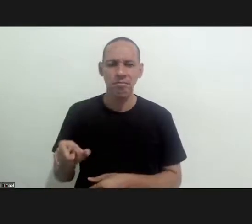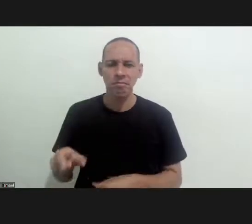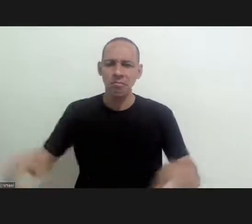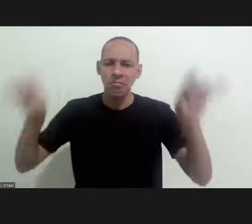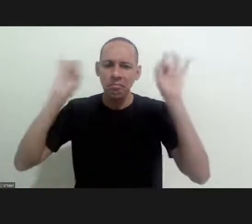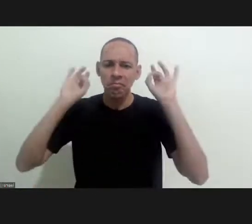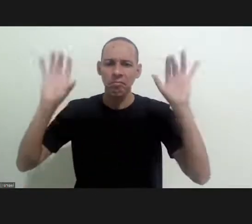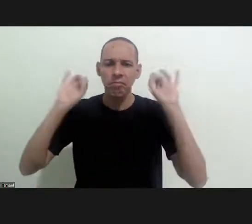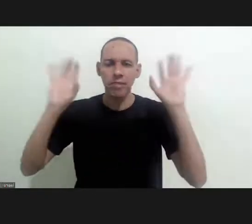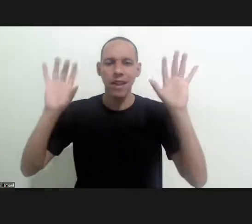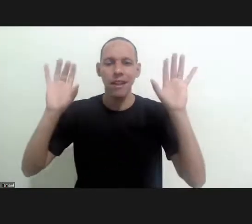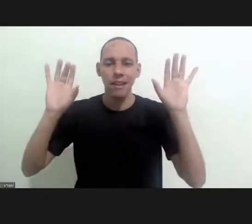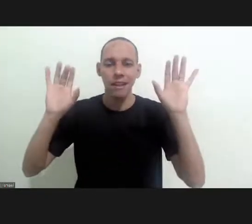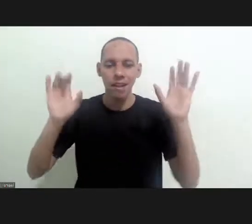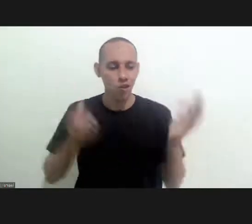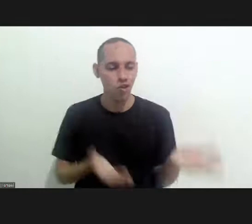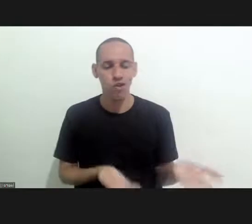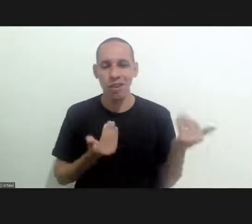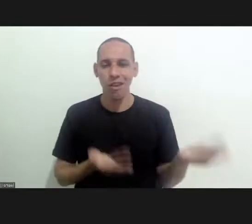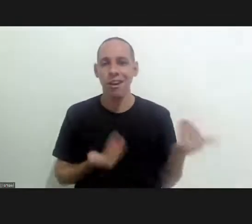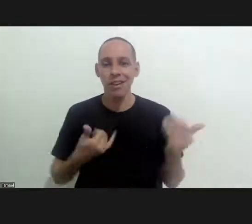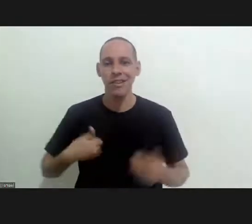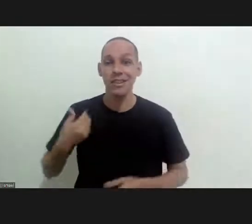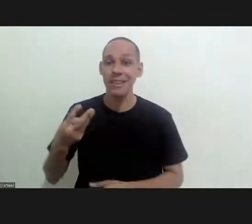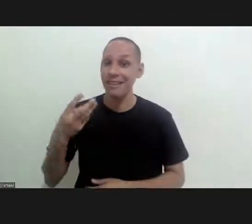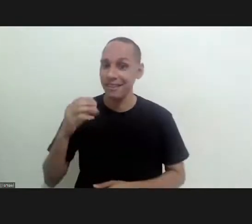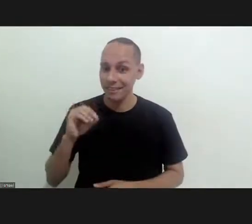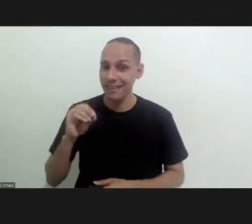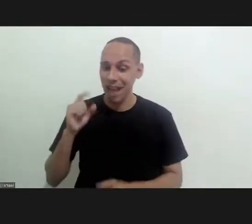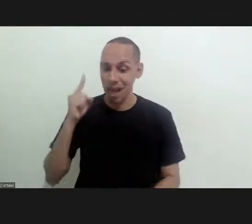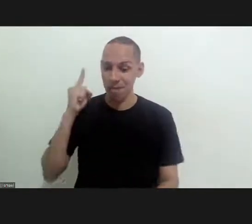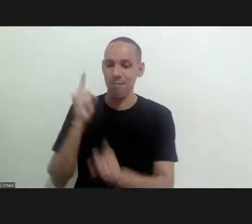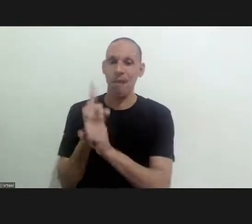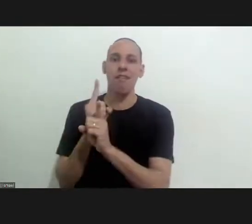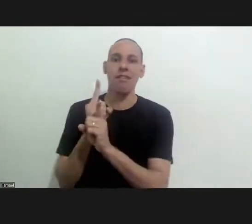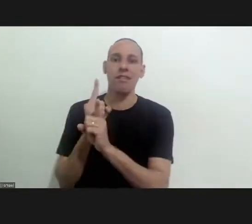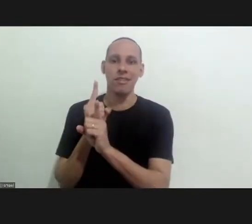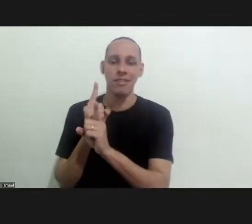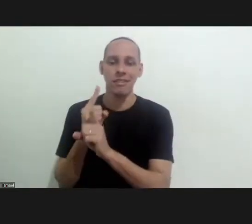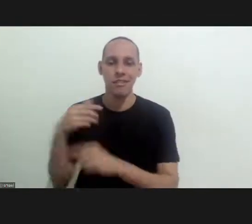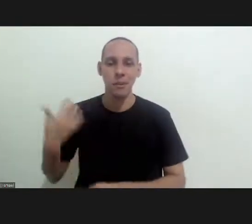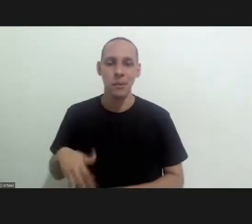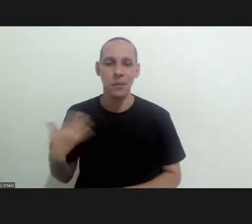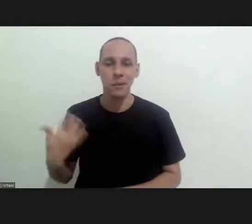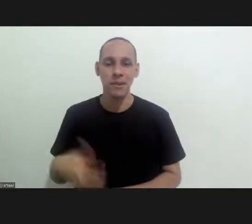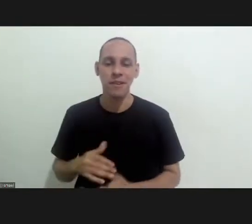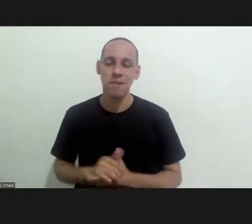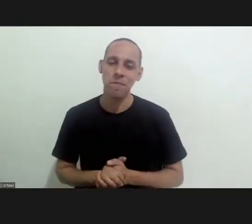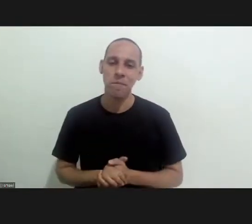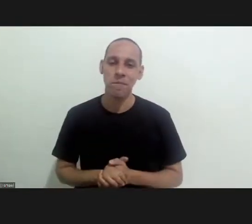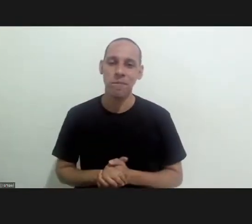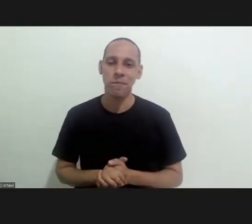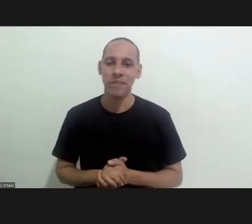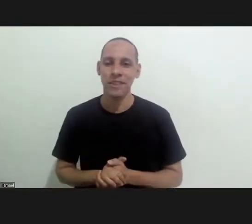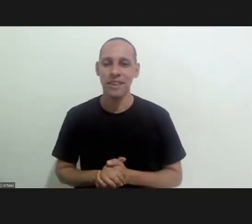for a young researcher to make a discovery of this nature